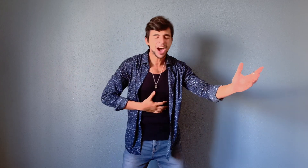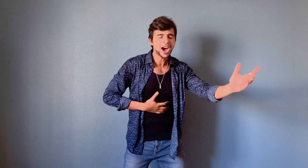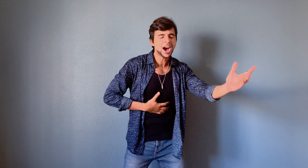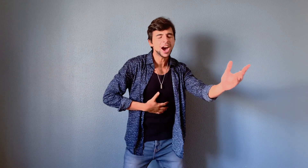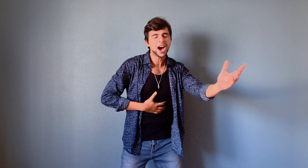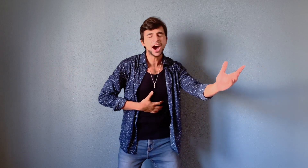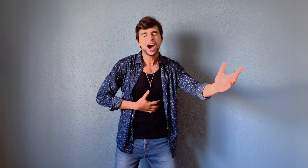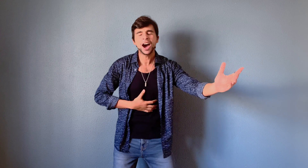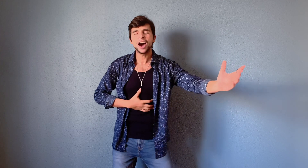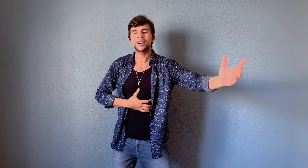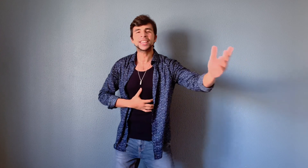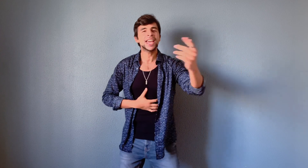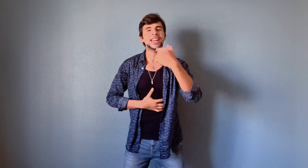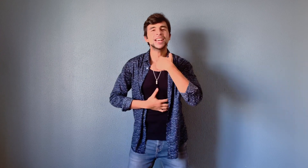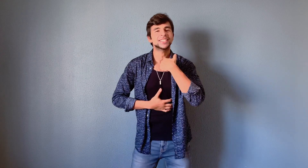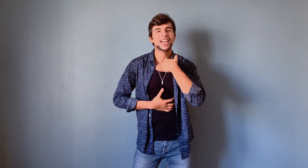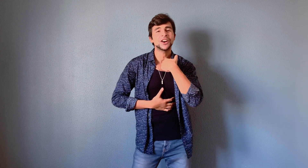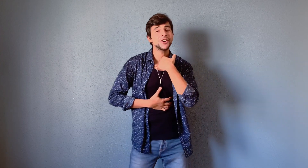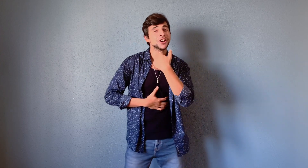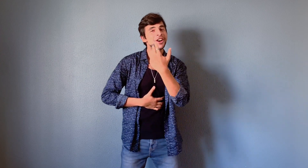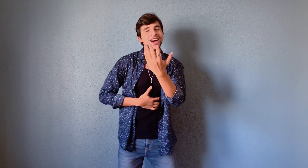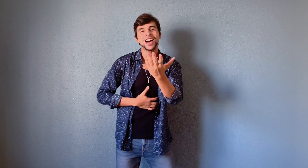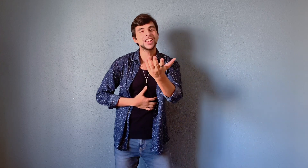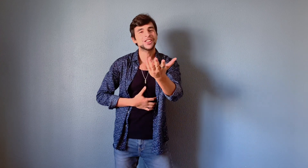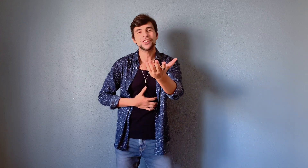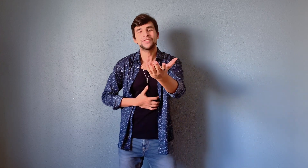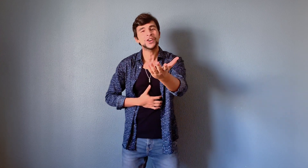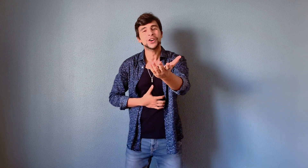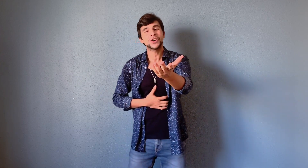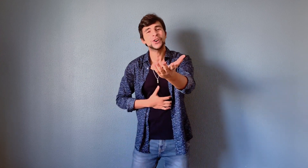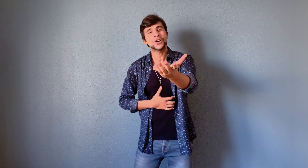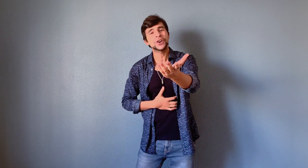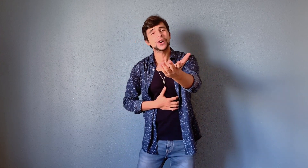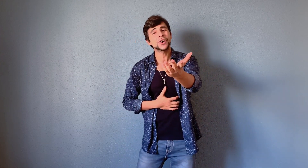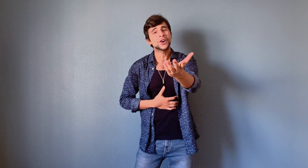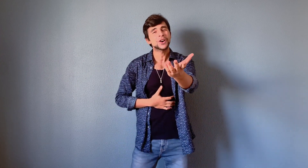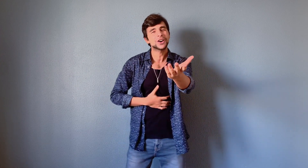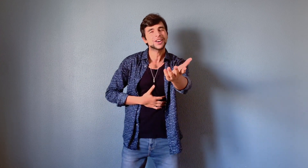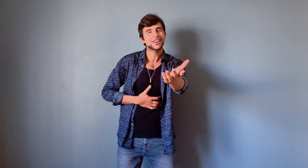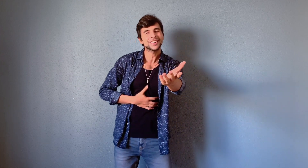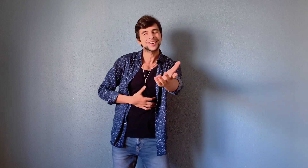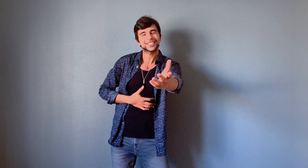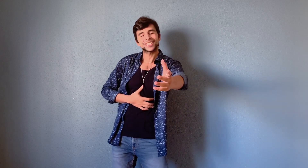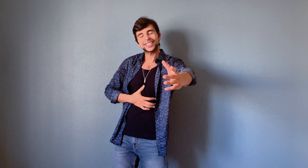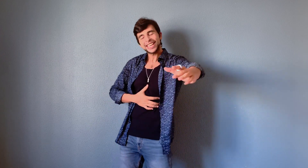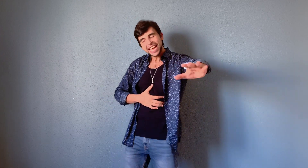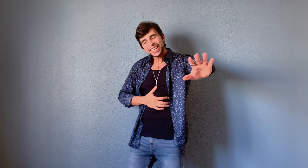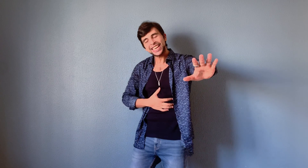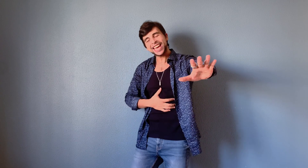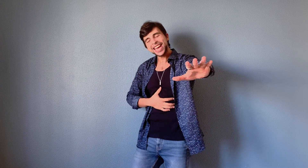How can he tell her he'll love her Yes